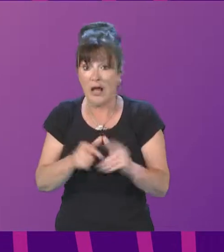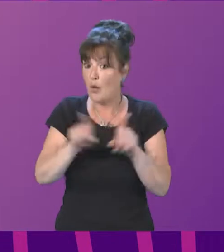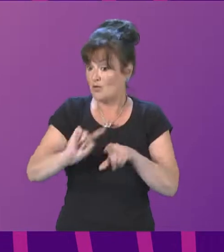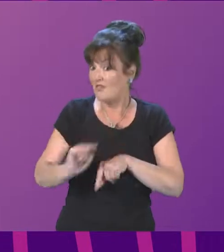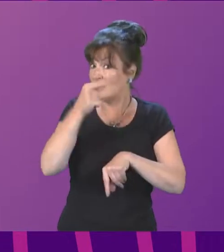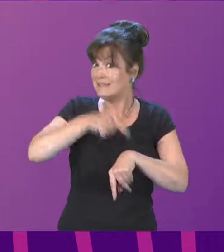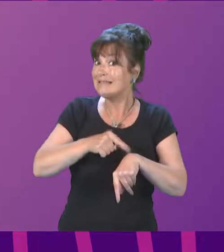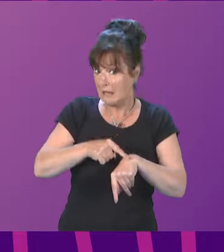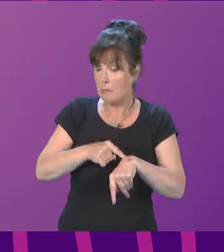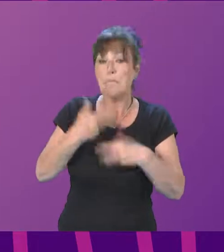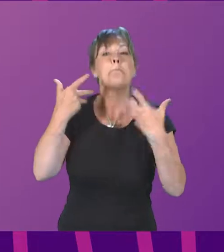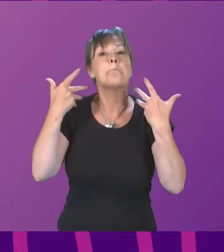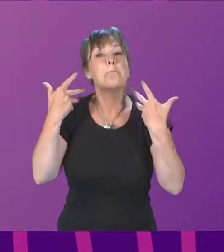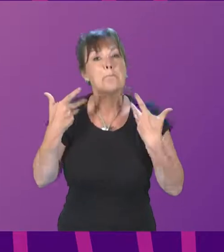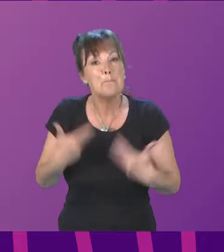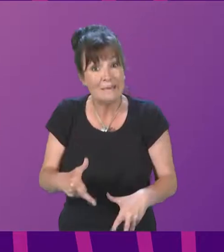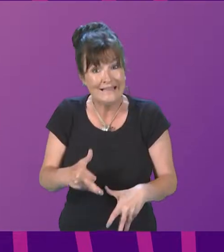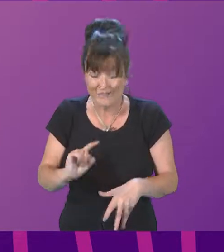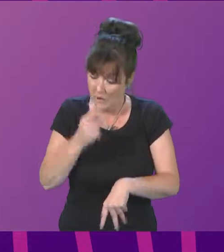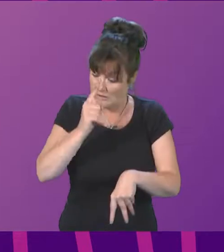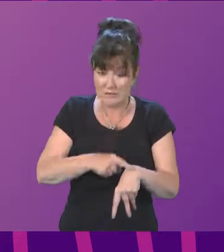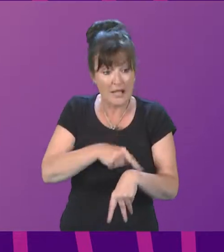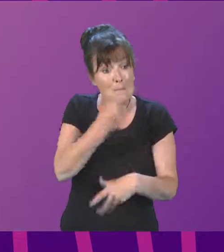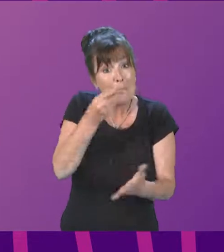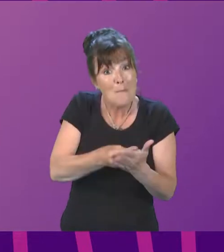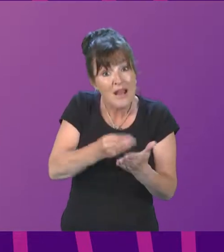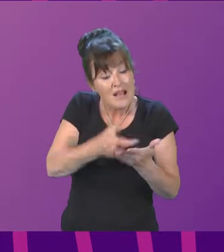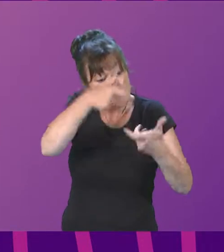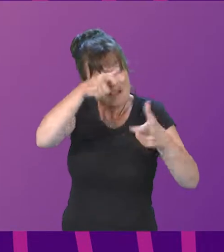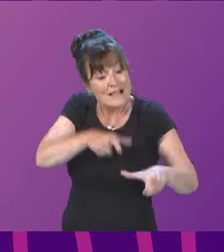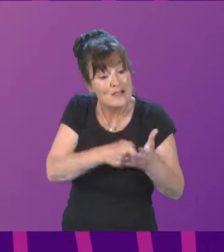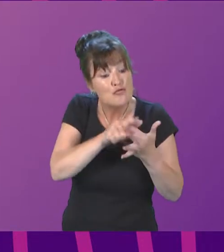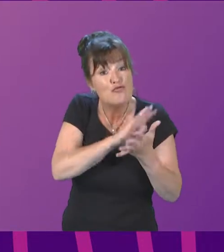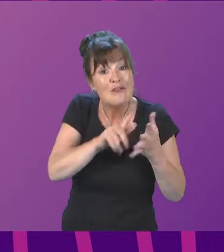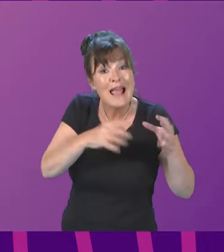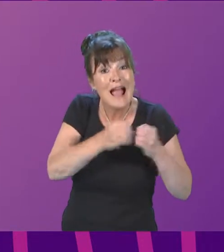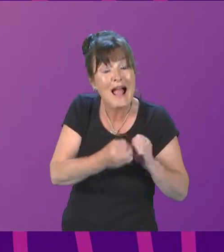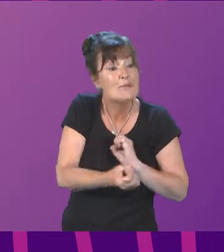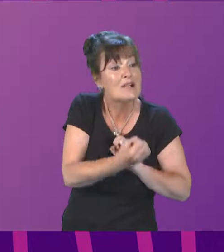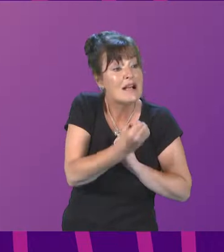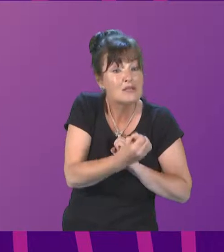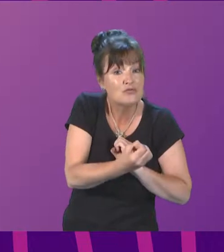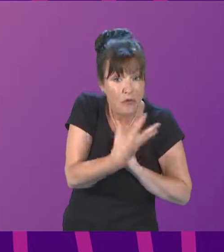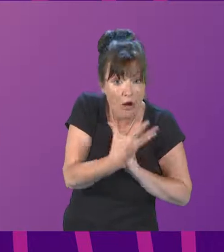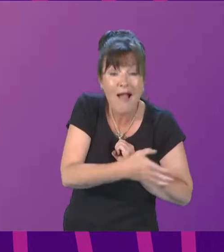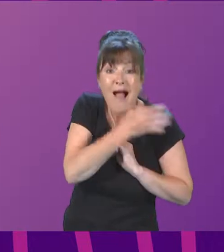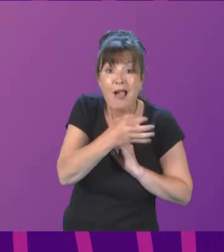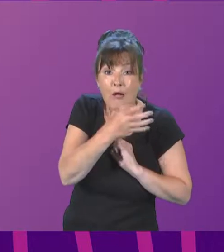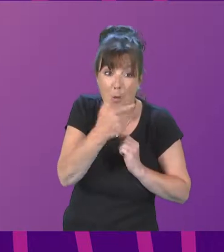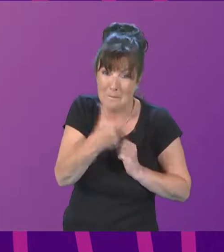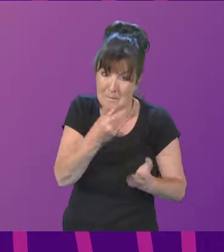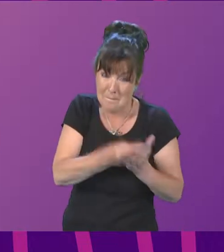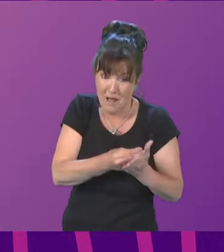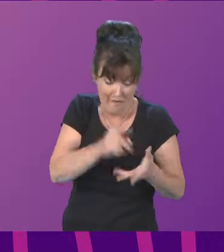we have in effect ring-fence money for residential rehab to alcohol and drug partnerships. And also, for the first time